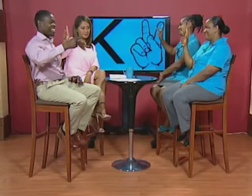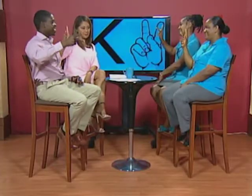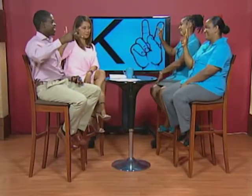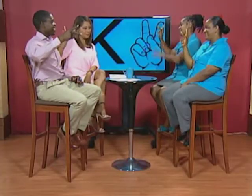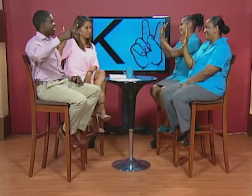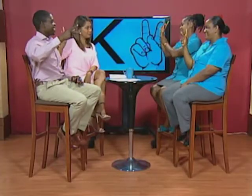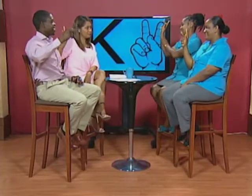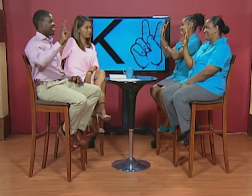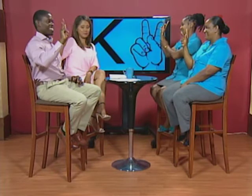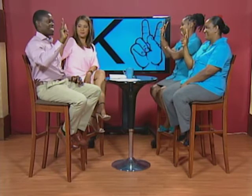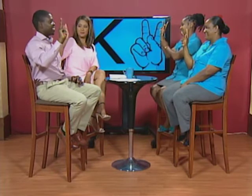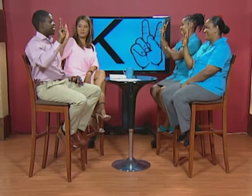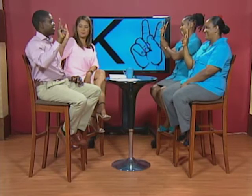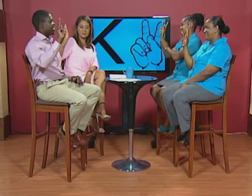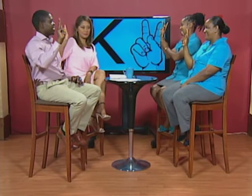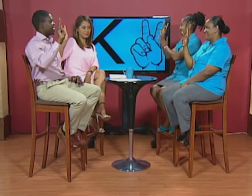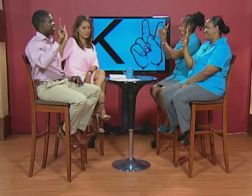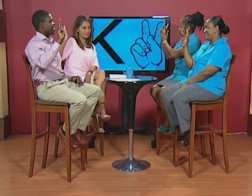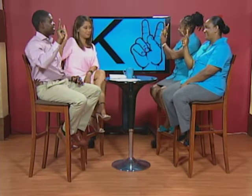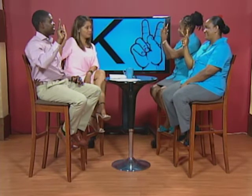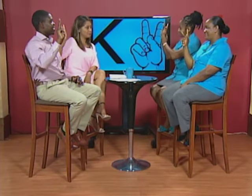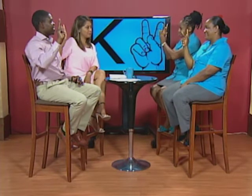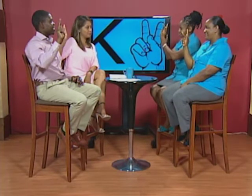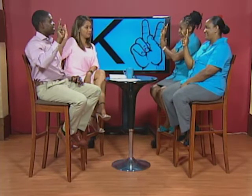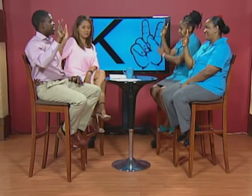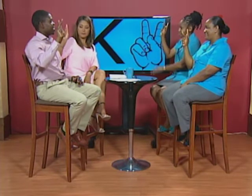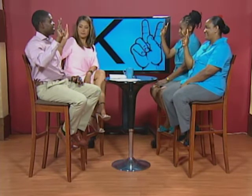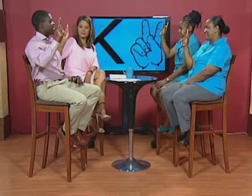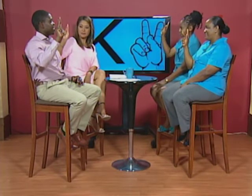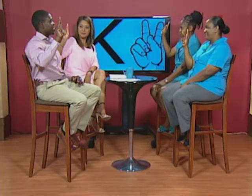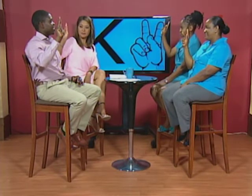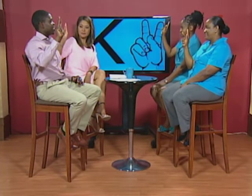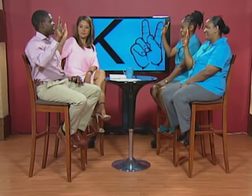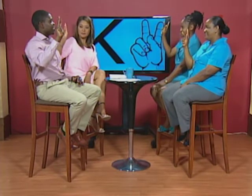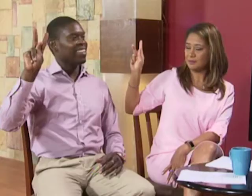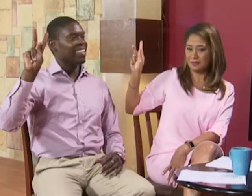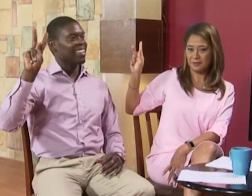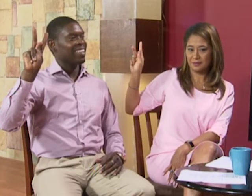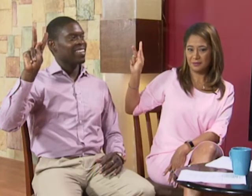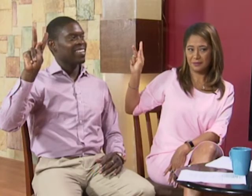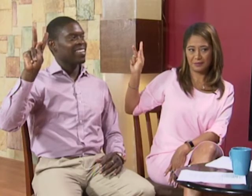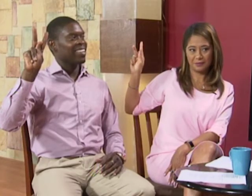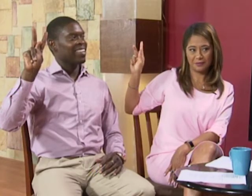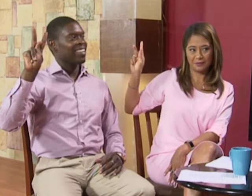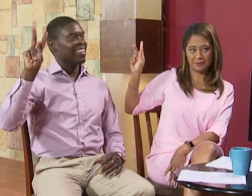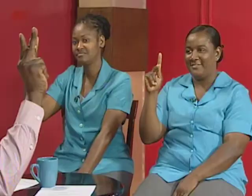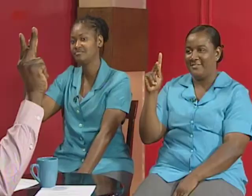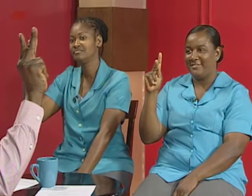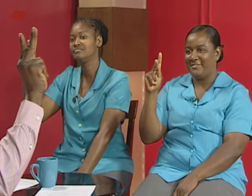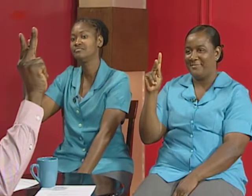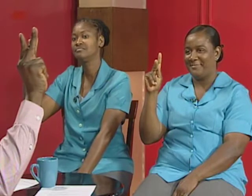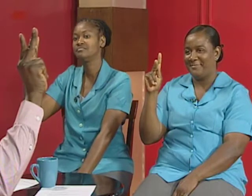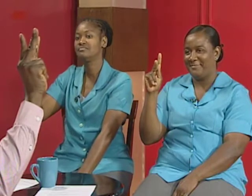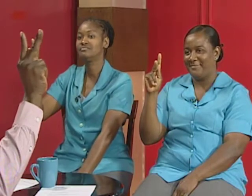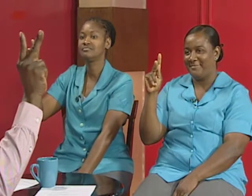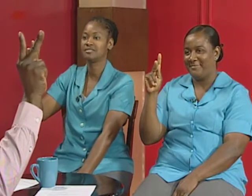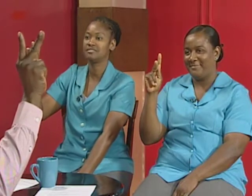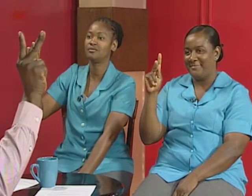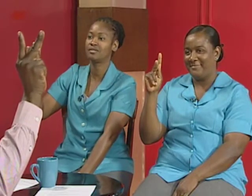up up okay everything down okay right i think okay